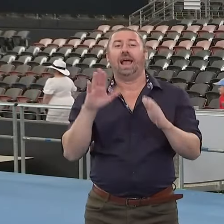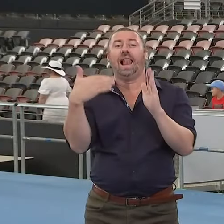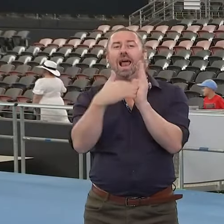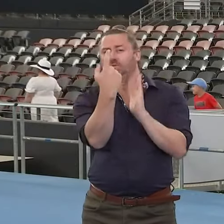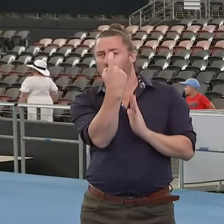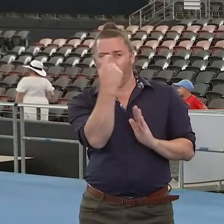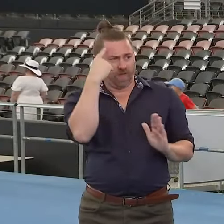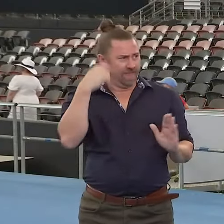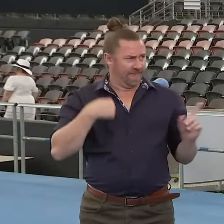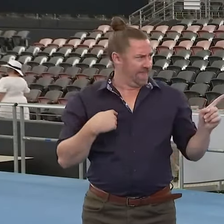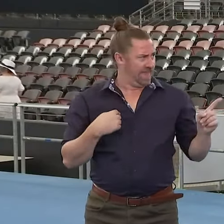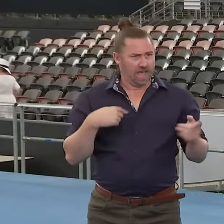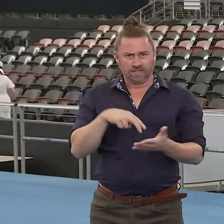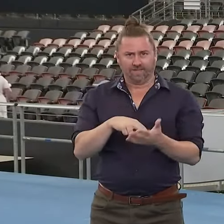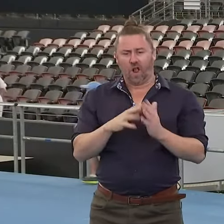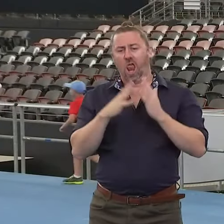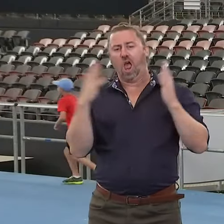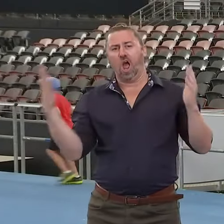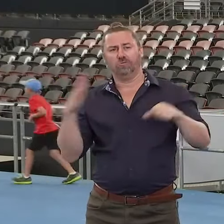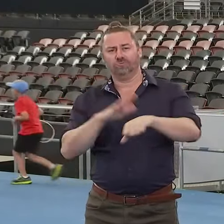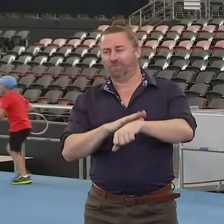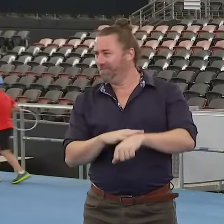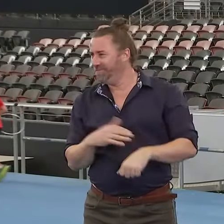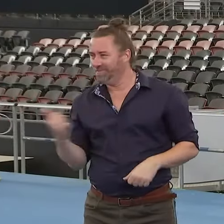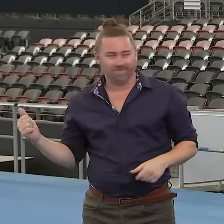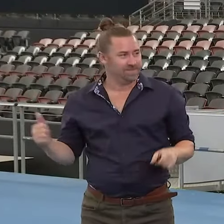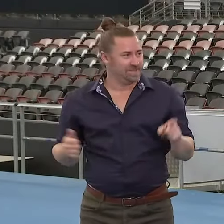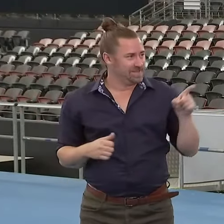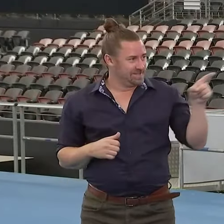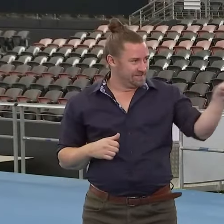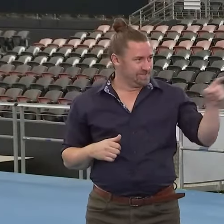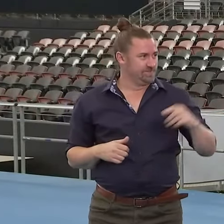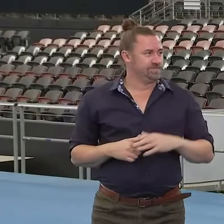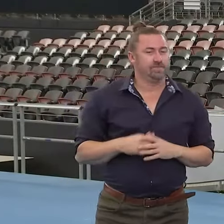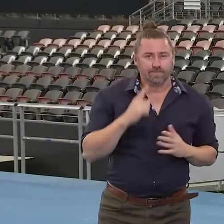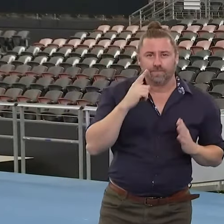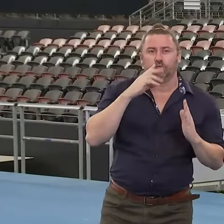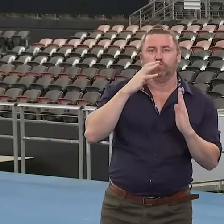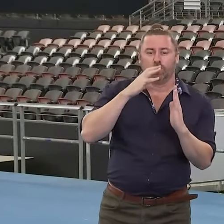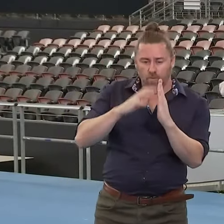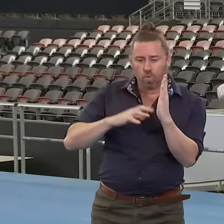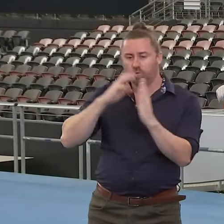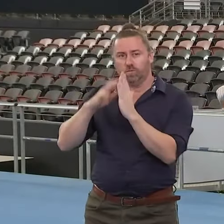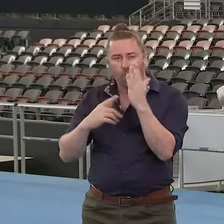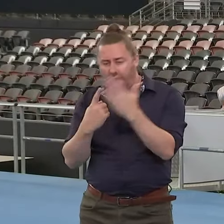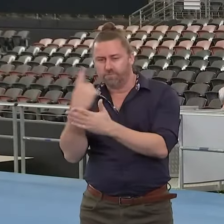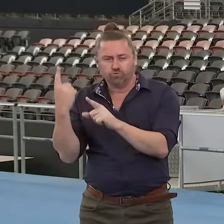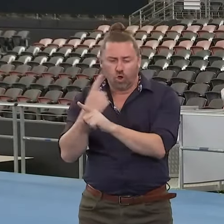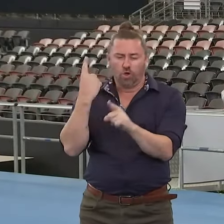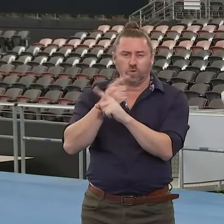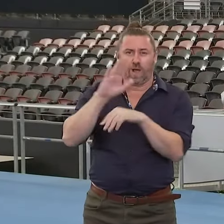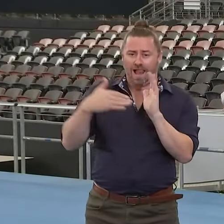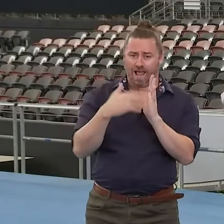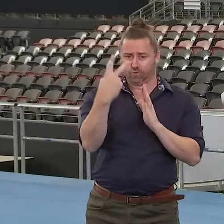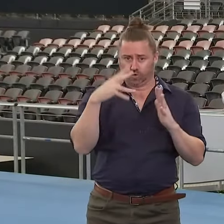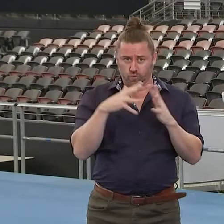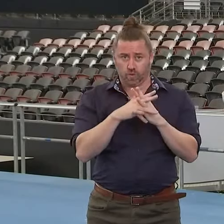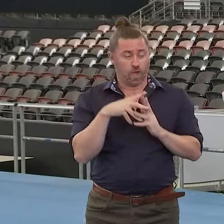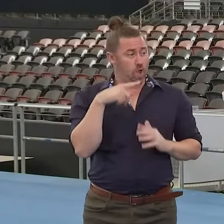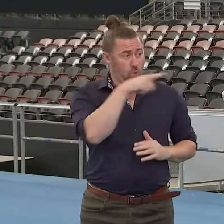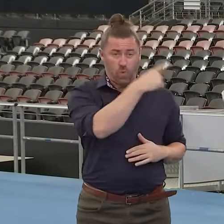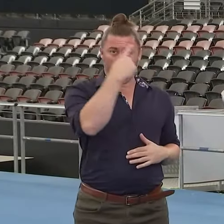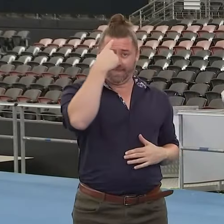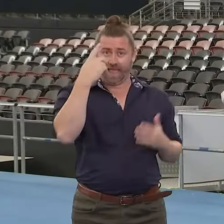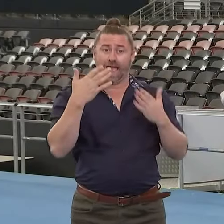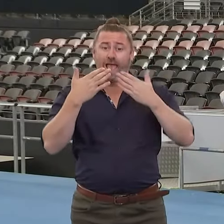last question. I think I think I'm still here a long time. Do you believe that given all the reports of Transparency, do believe that public veterans feel